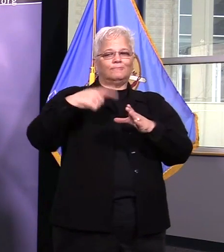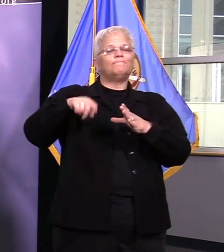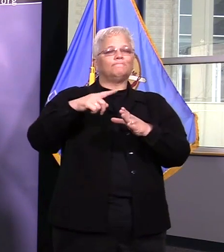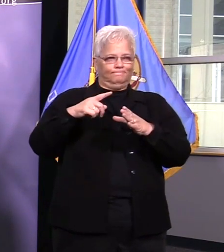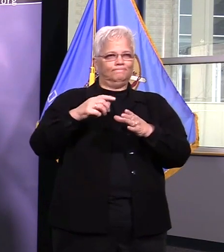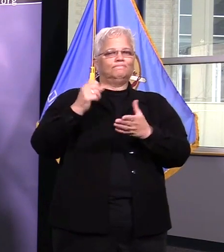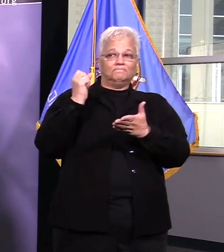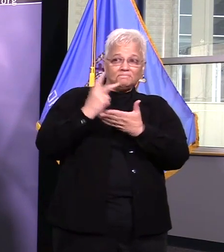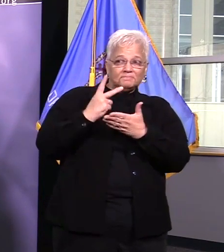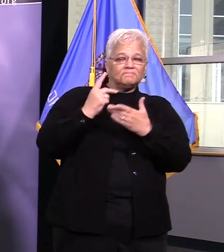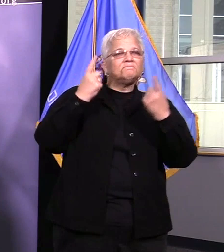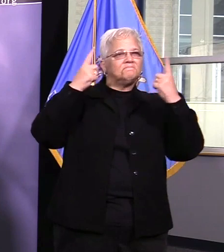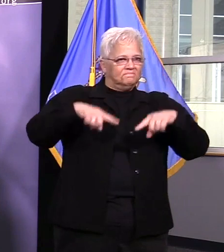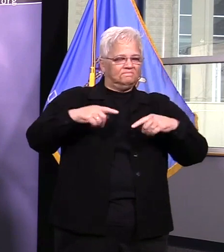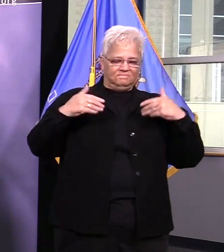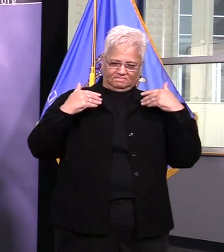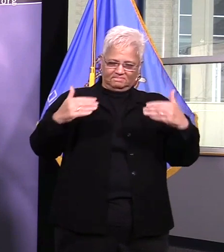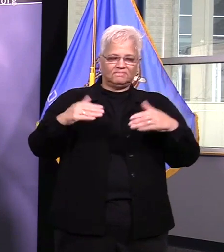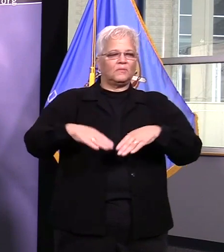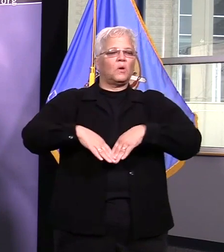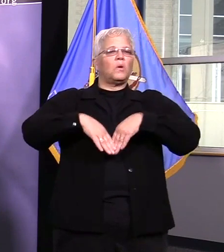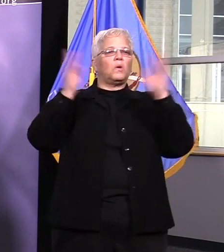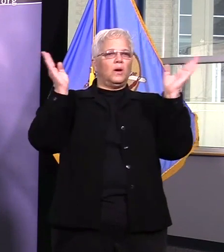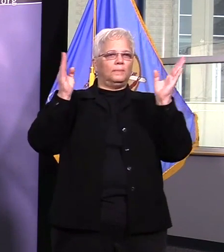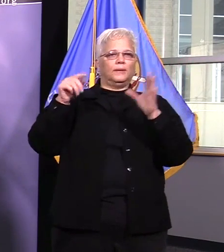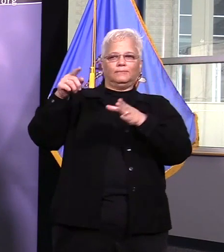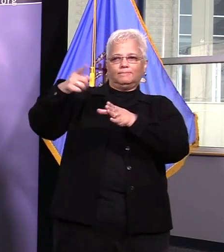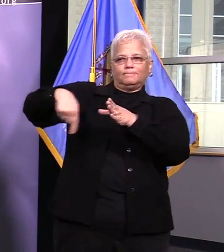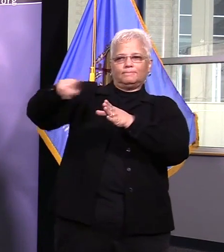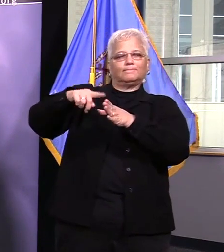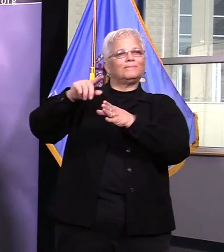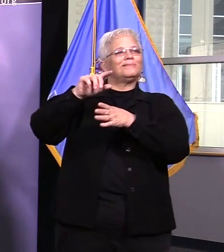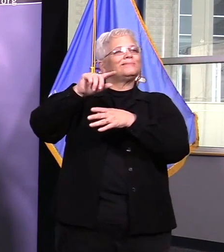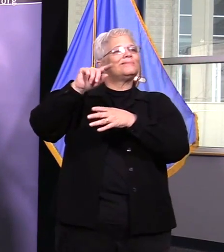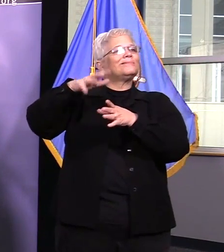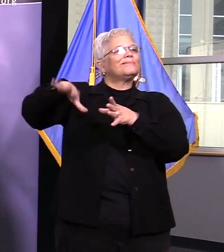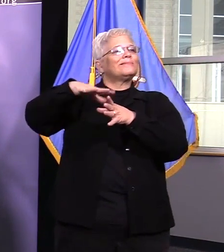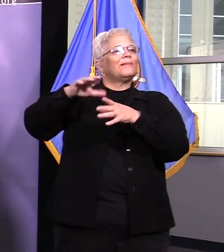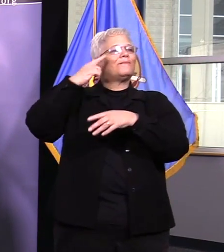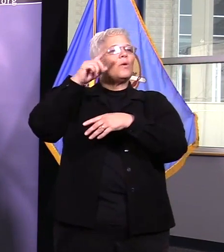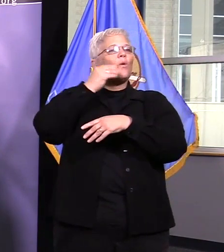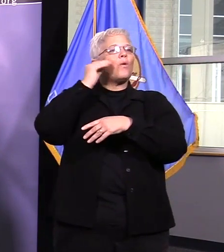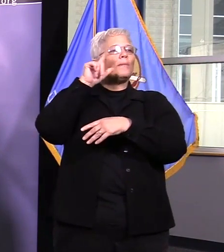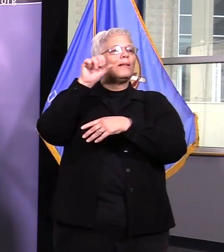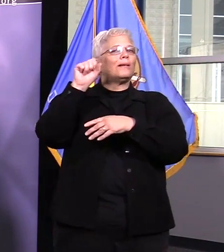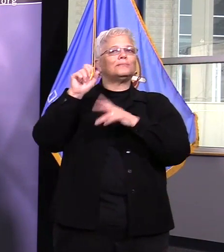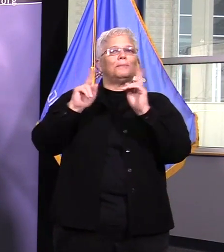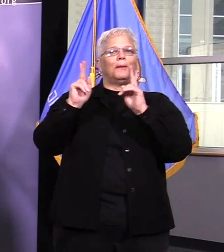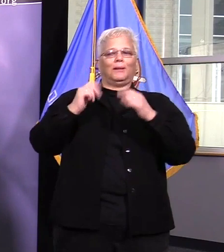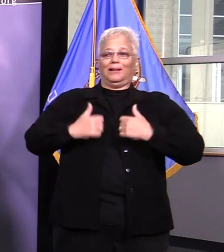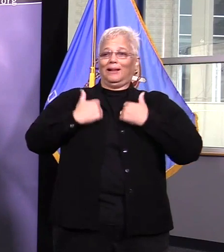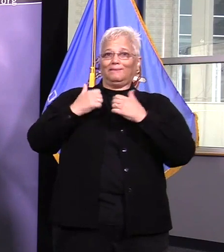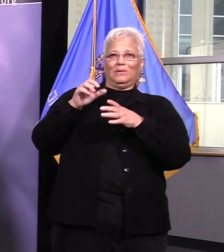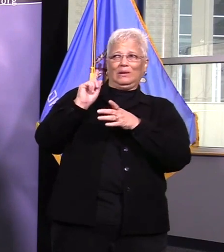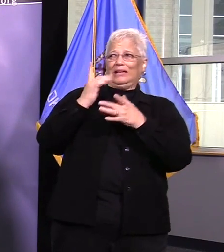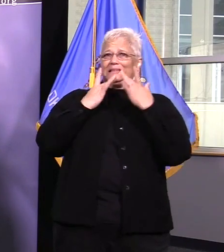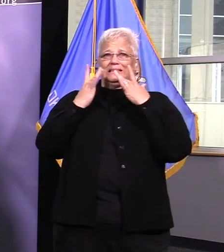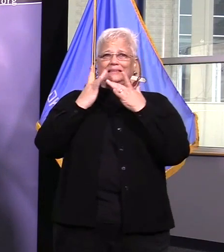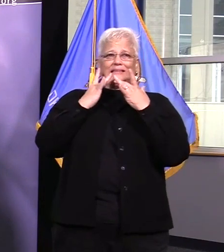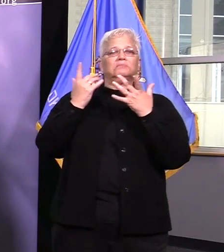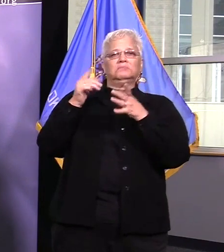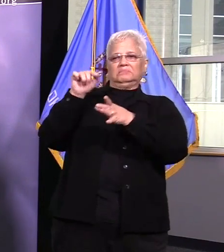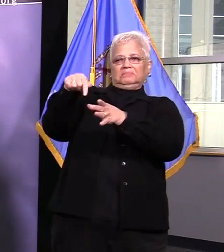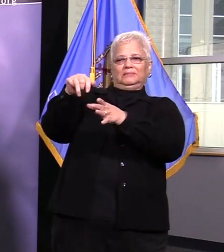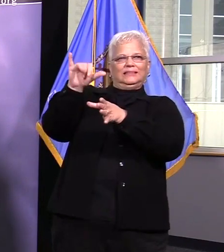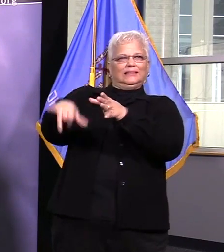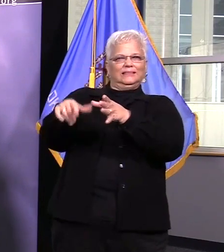the city of Tulsa is opening in partnership with Tulsa County, with the Day Center for the Homeless, the Salvation Army and the Ann and Henry